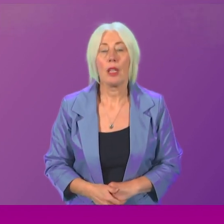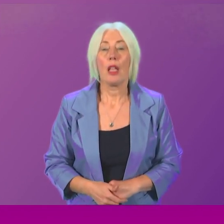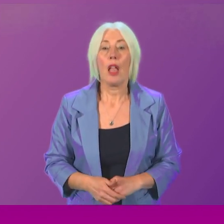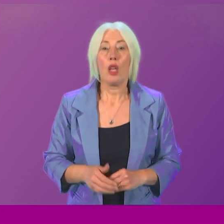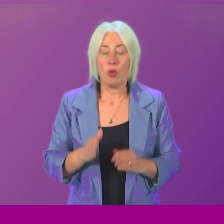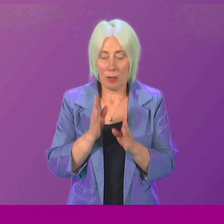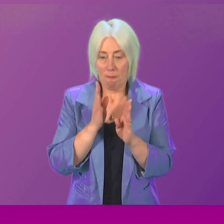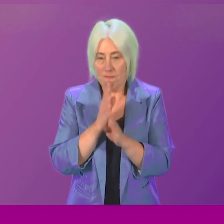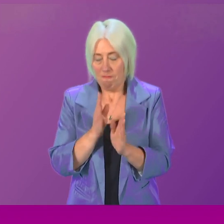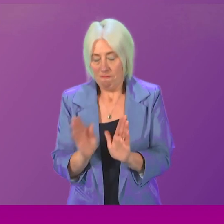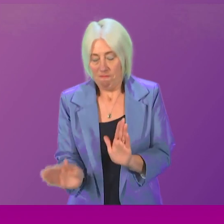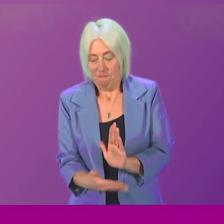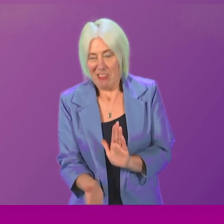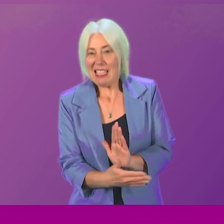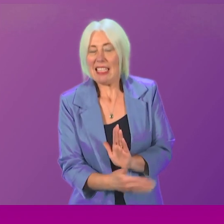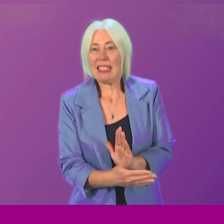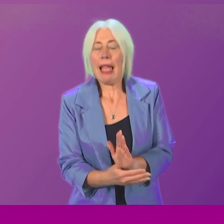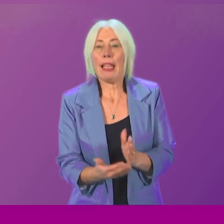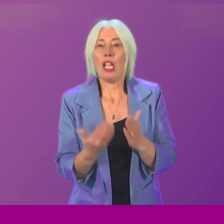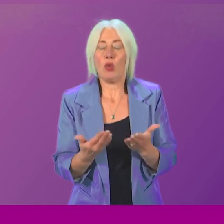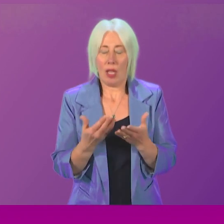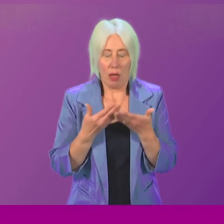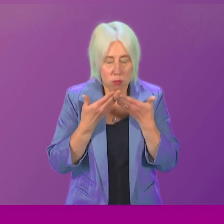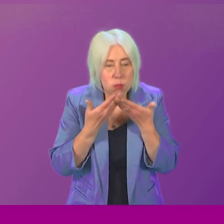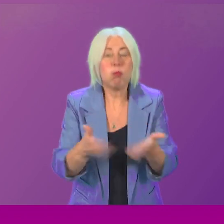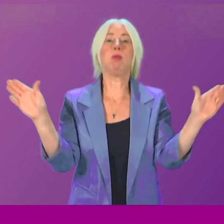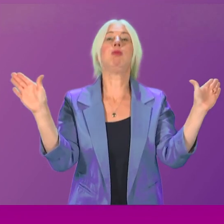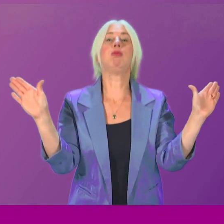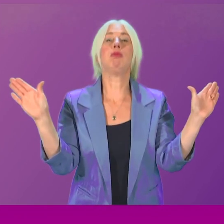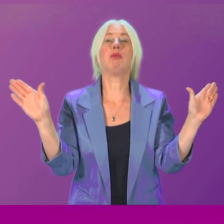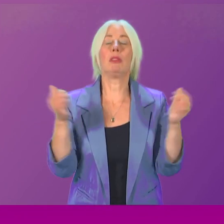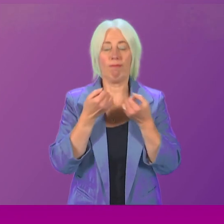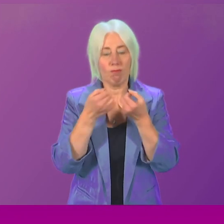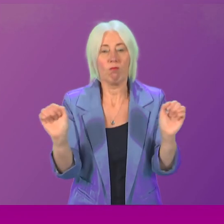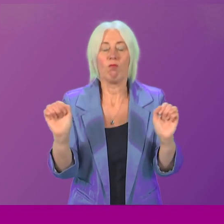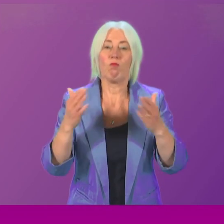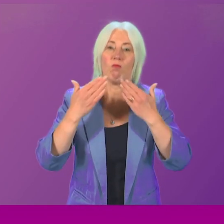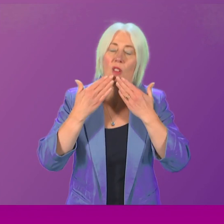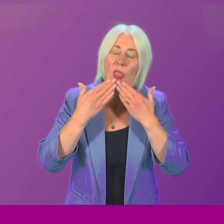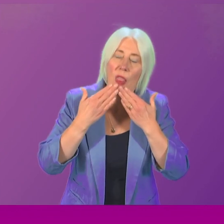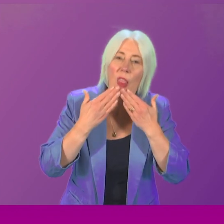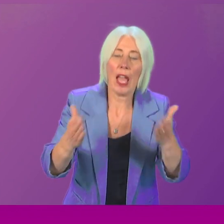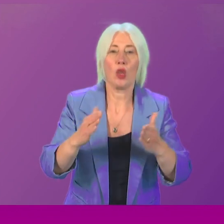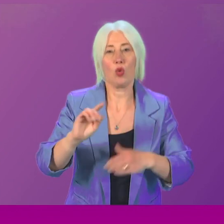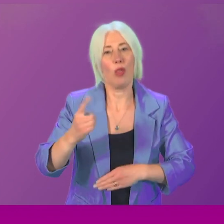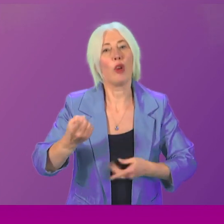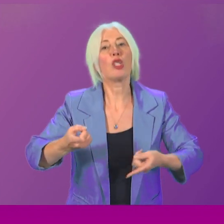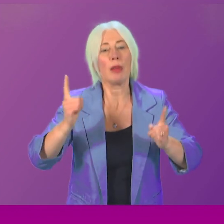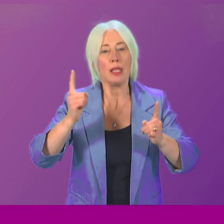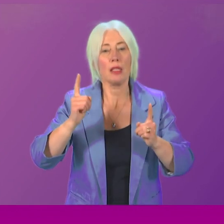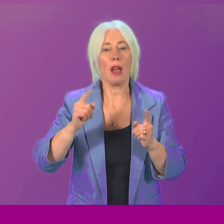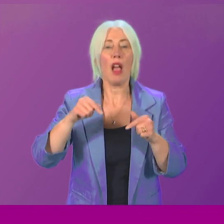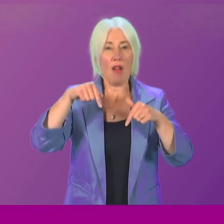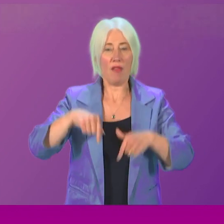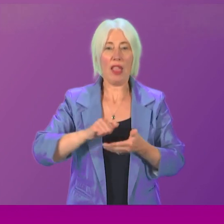silence has been lifted today, so I add my voice to thanking the First Minister for making this